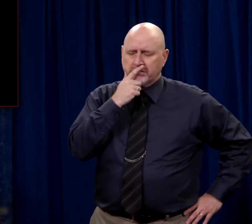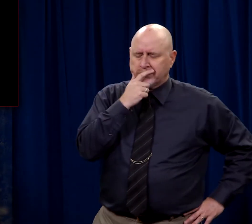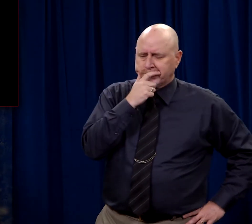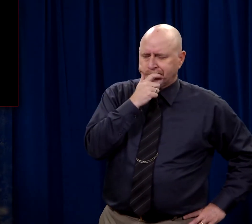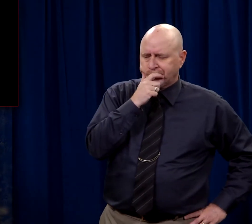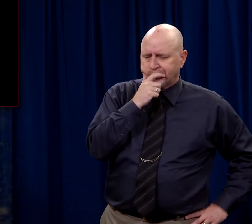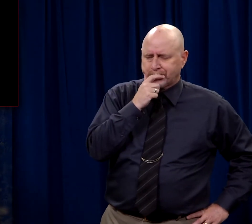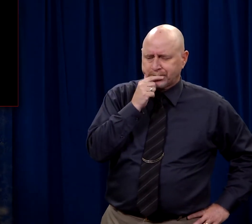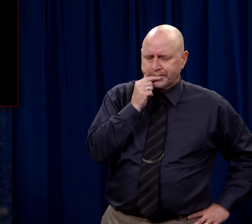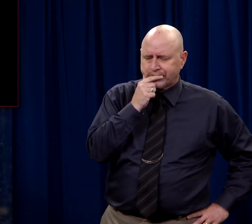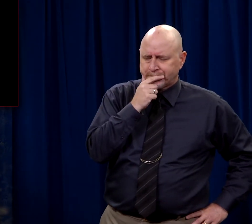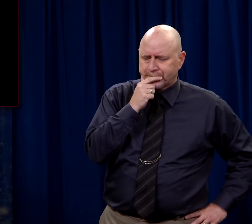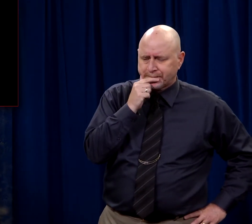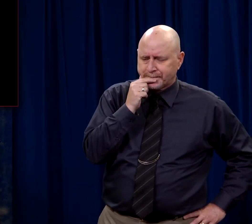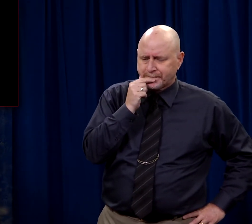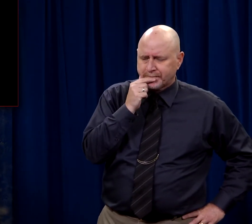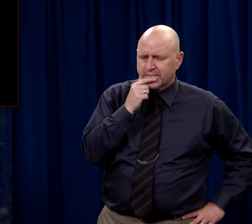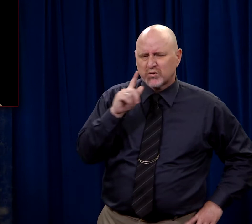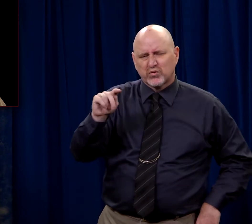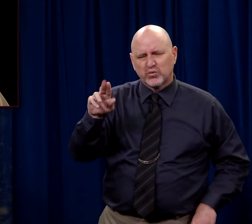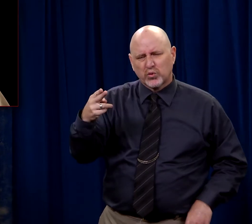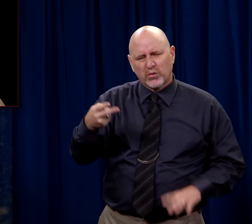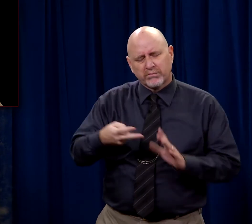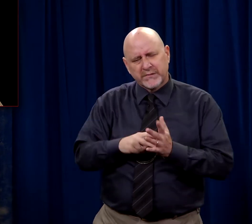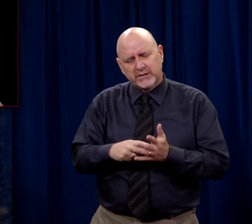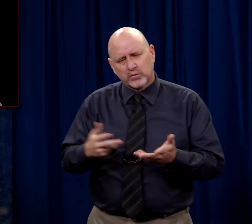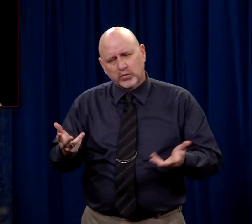Pilate paused and said, what is truth?